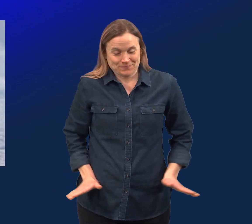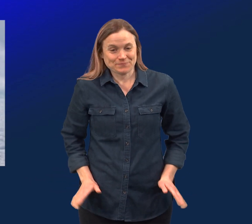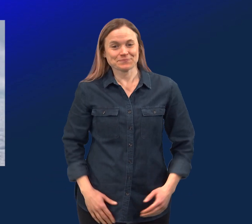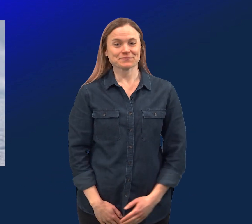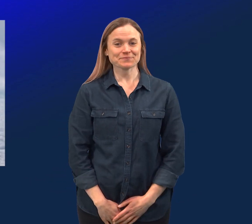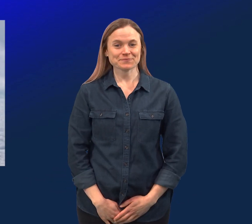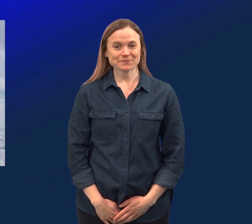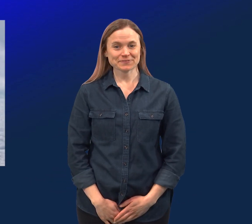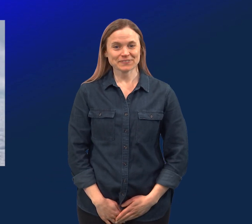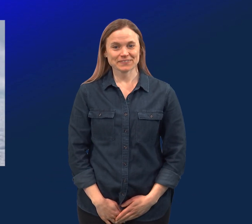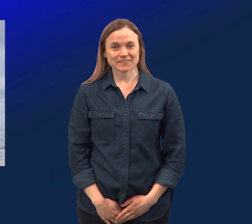Penguin